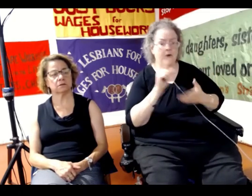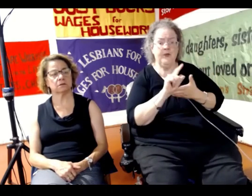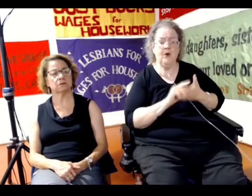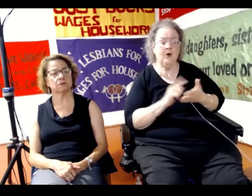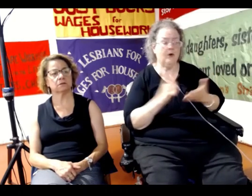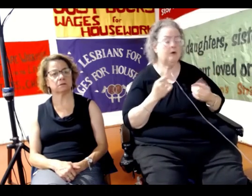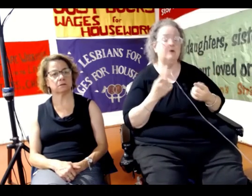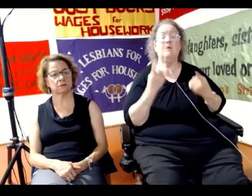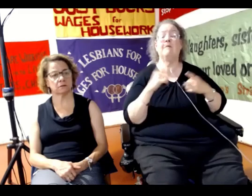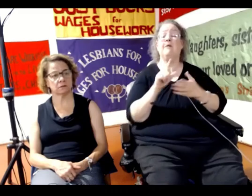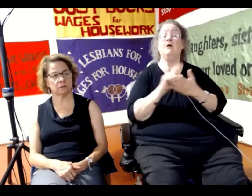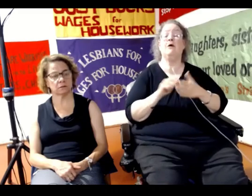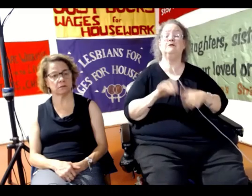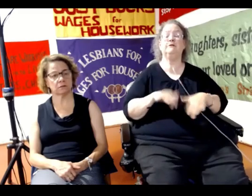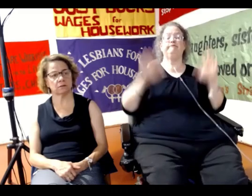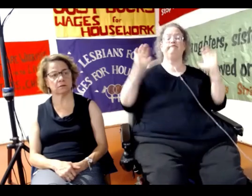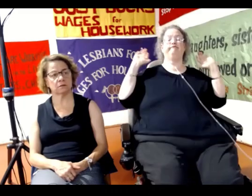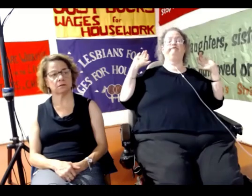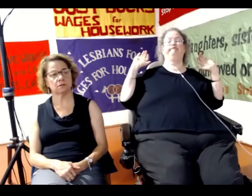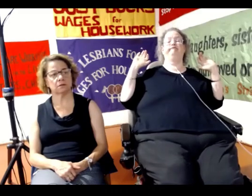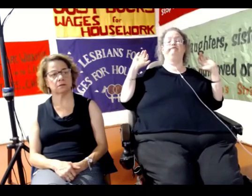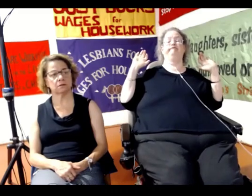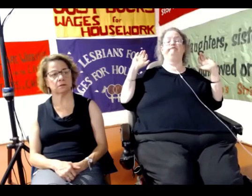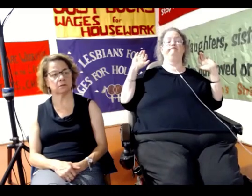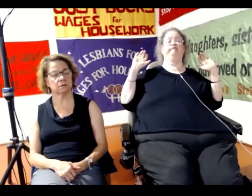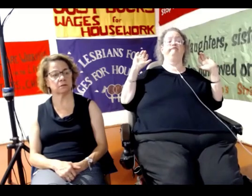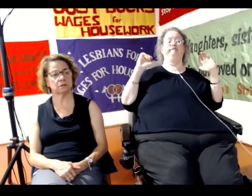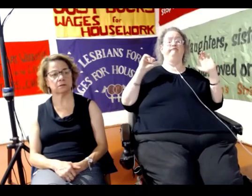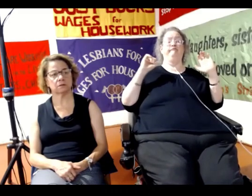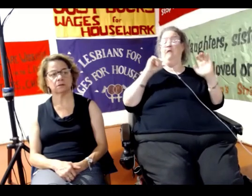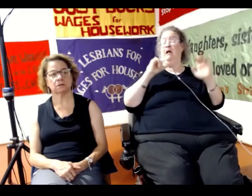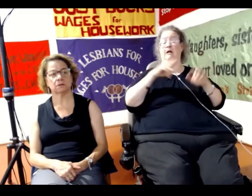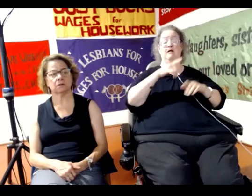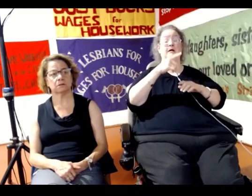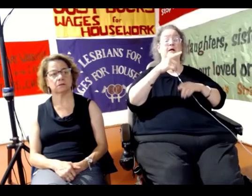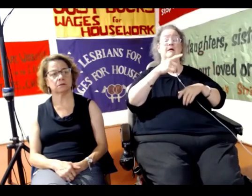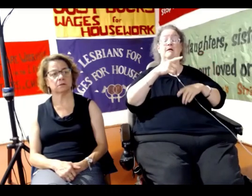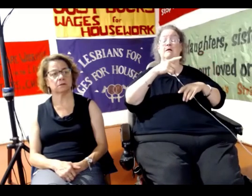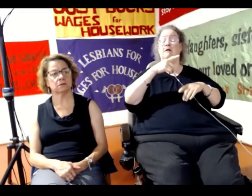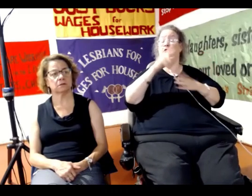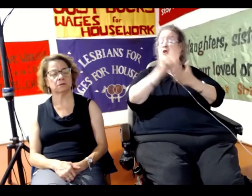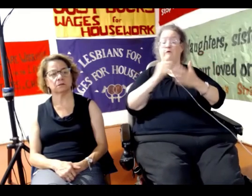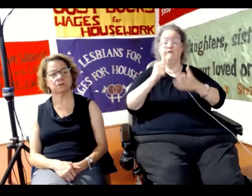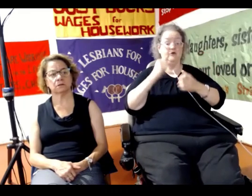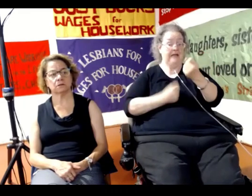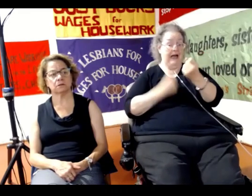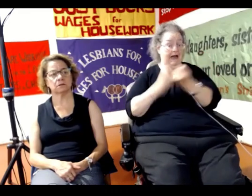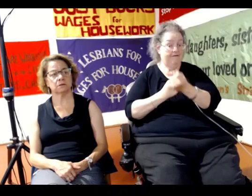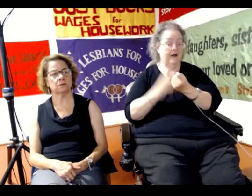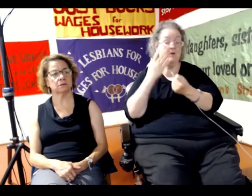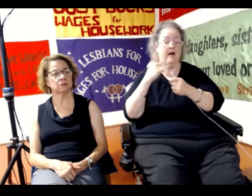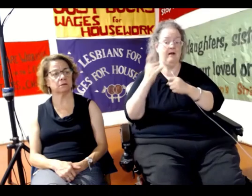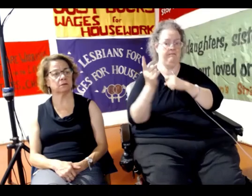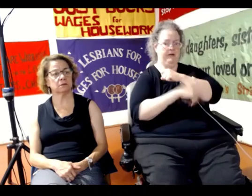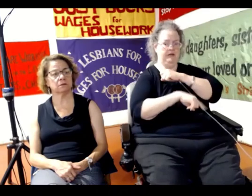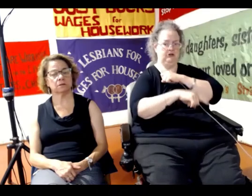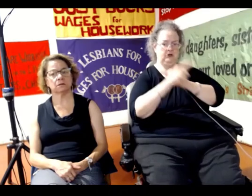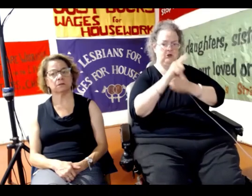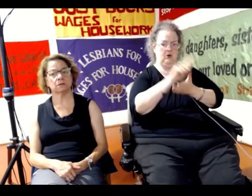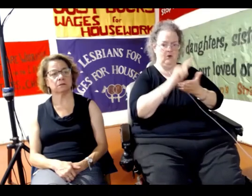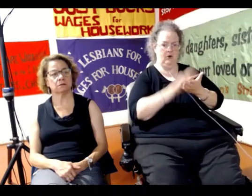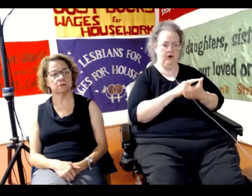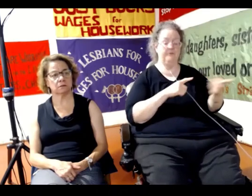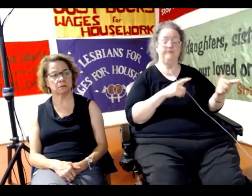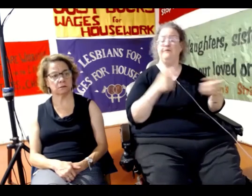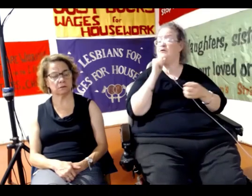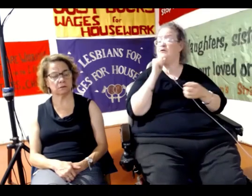of step back and you're on your own. Don't advocate too strongly because there's a punishment for that. Don't ask too many questions. There's definitely a